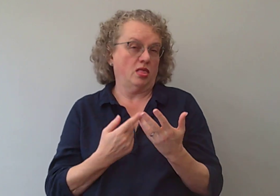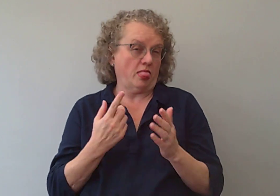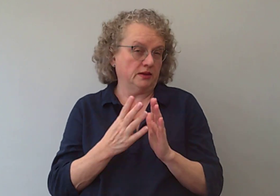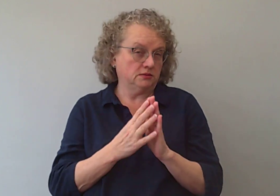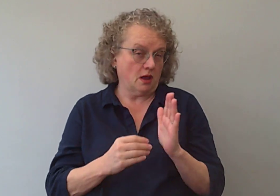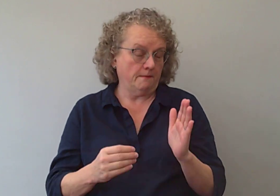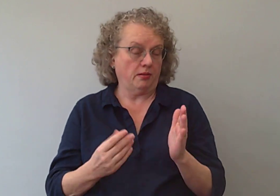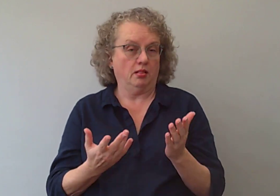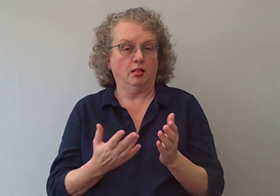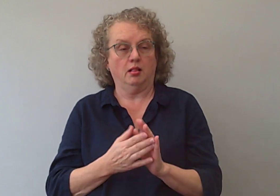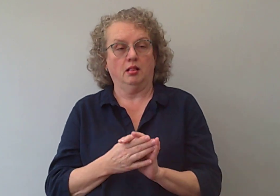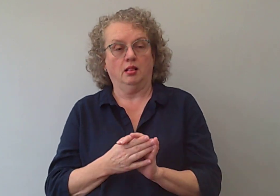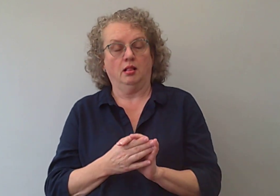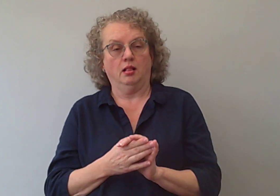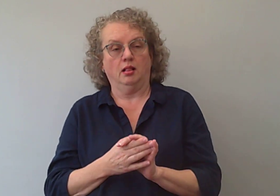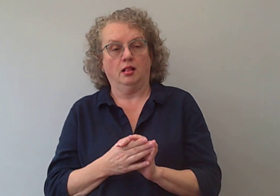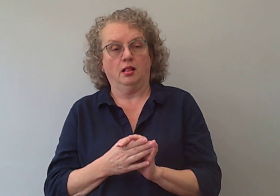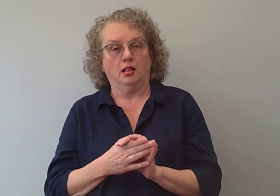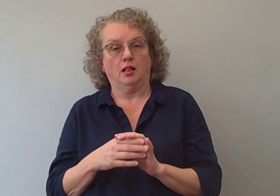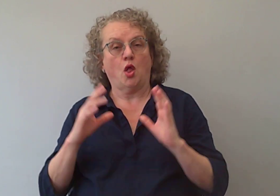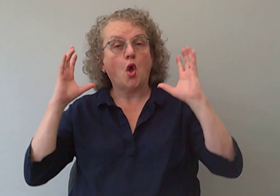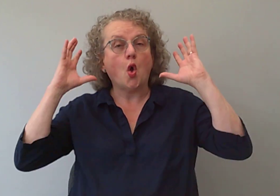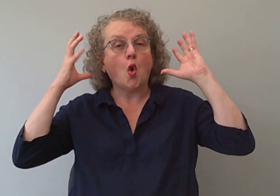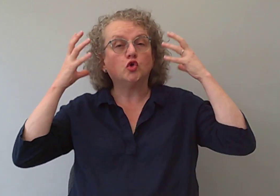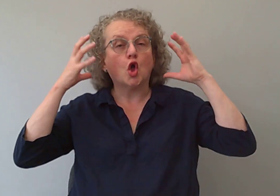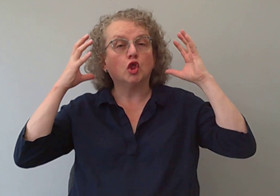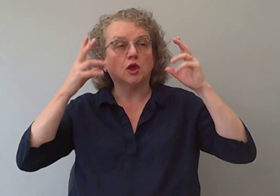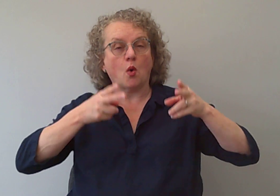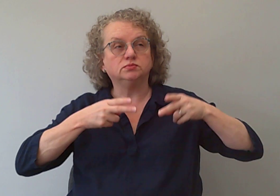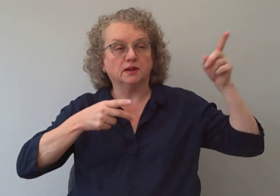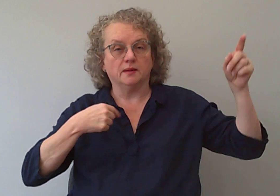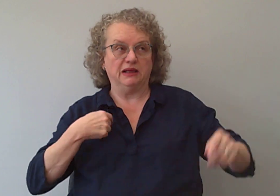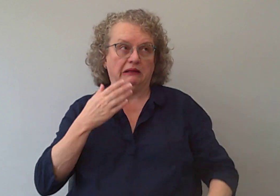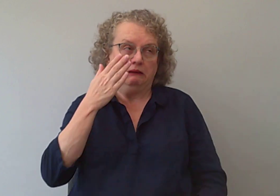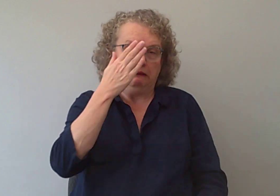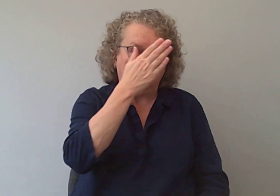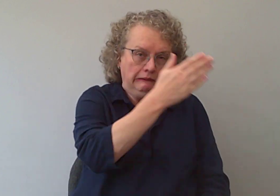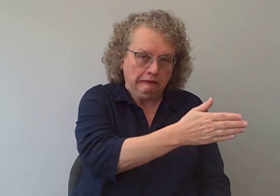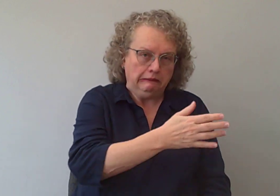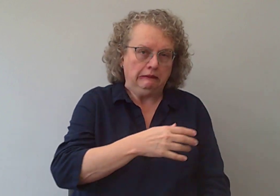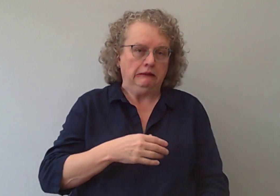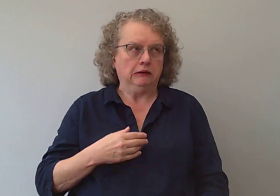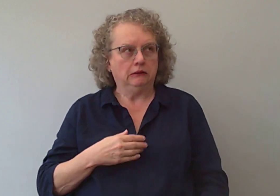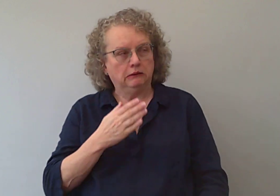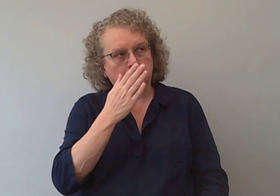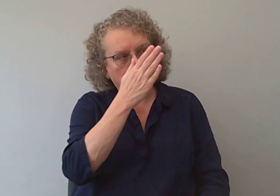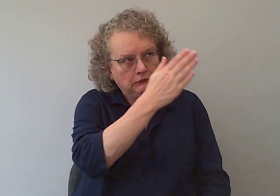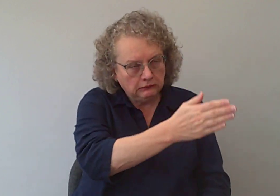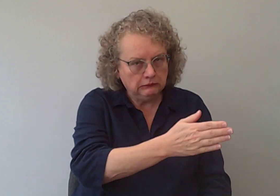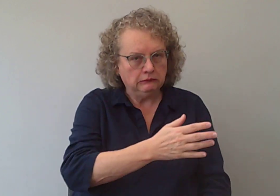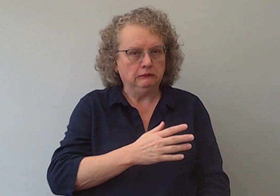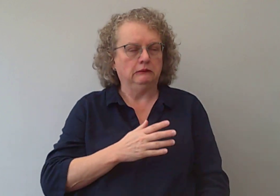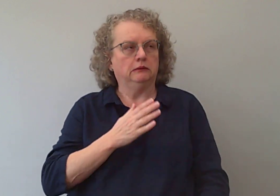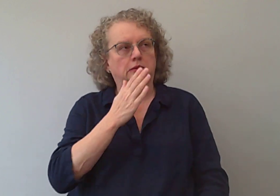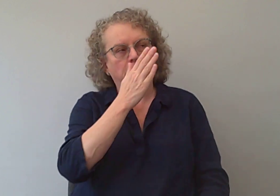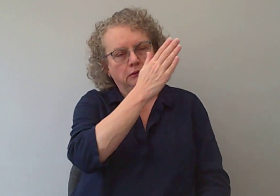Another example, I have to go to the